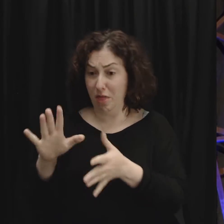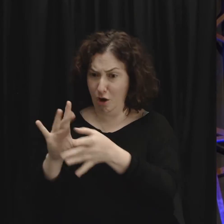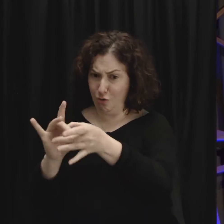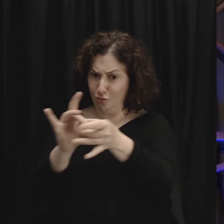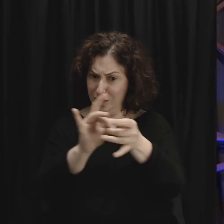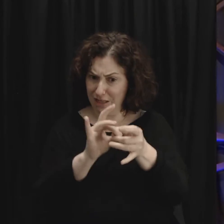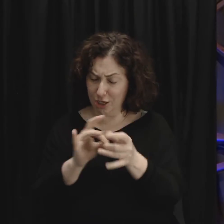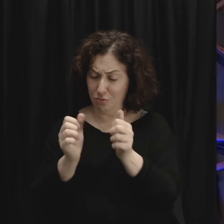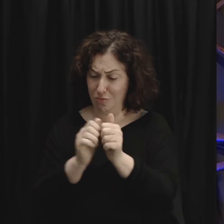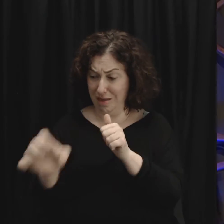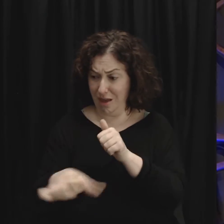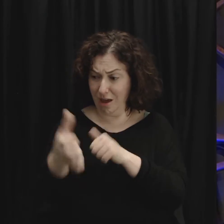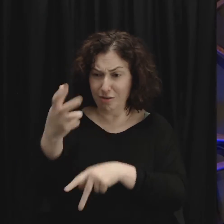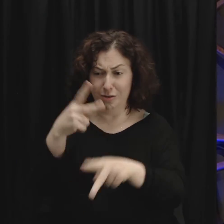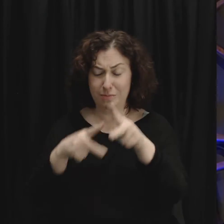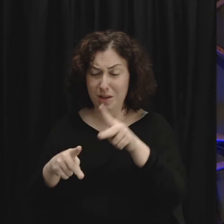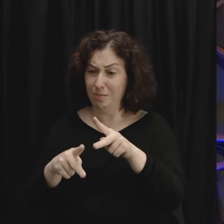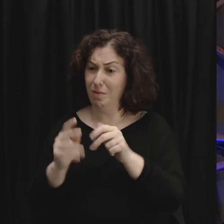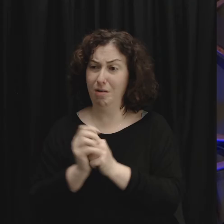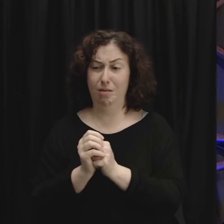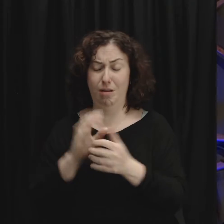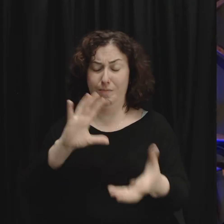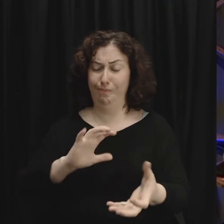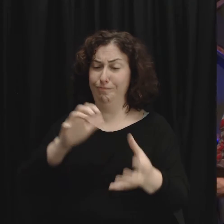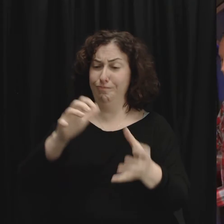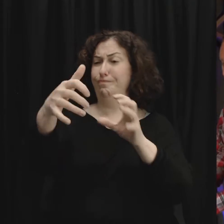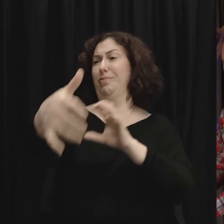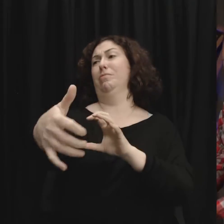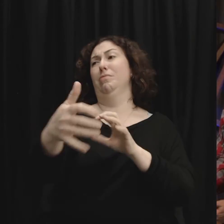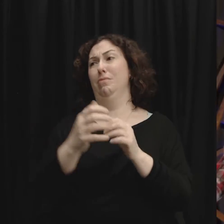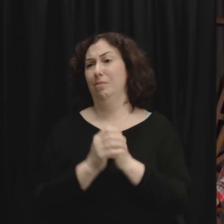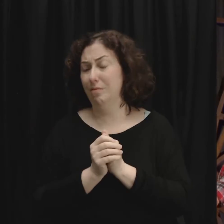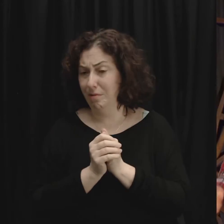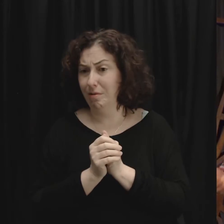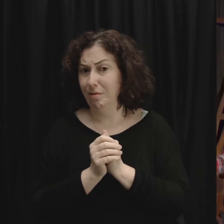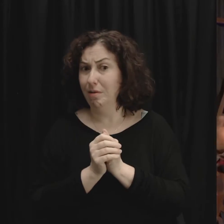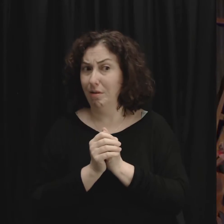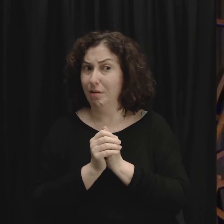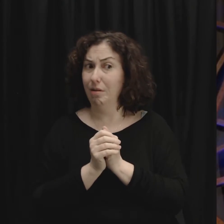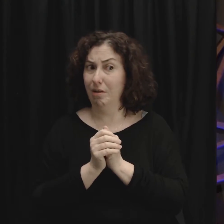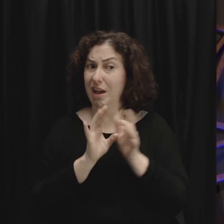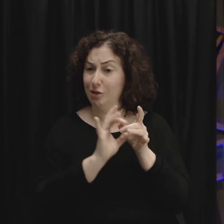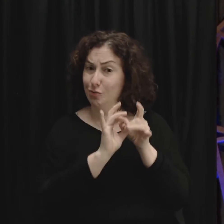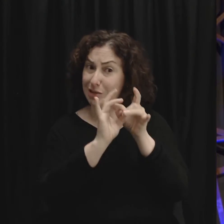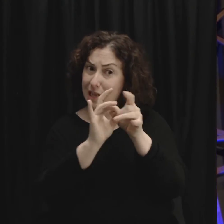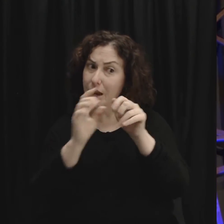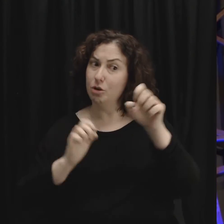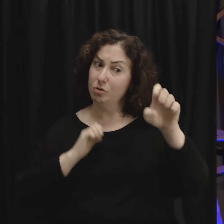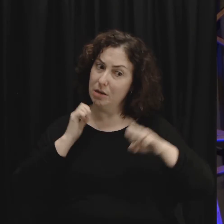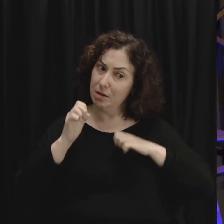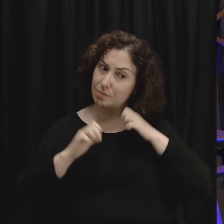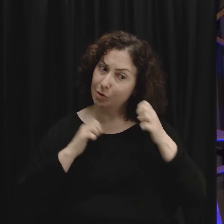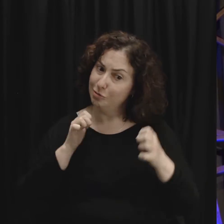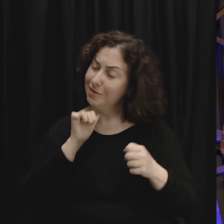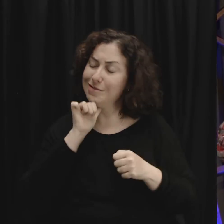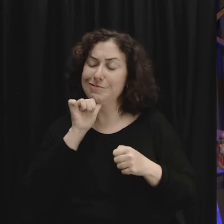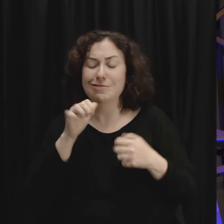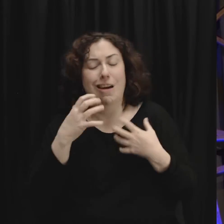dysfunctional relationships. And I believe this gets back to the issue of being emotionally unhealthy. I believe God